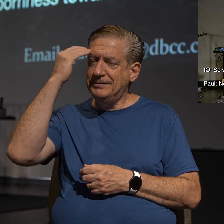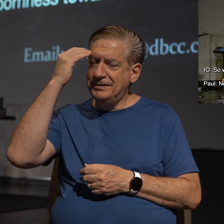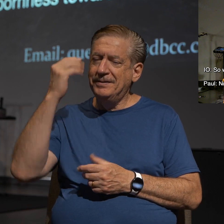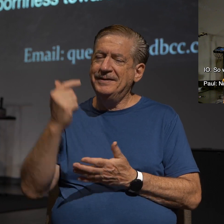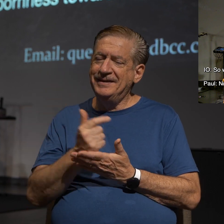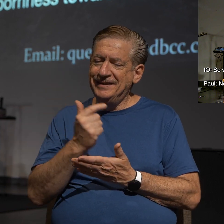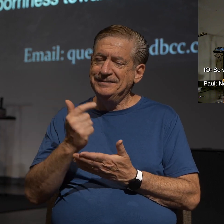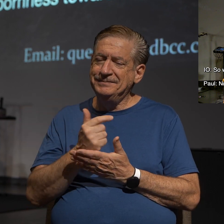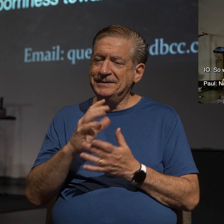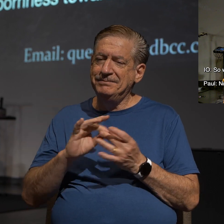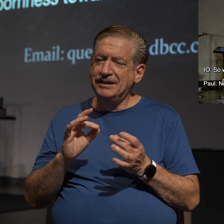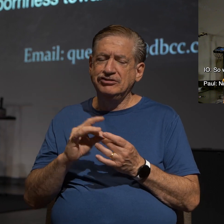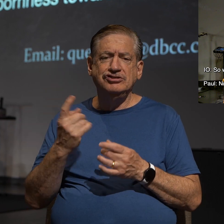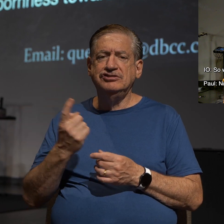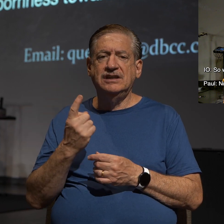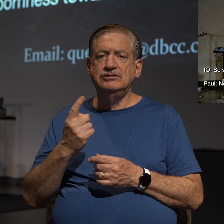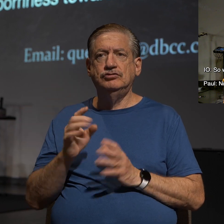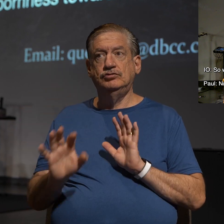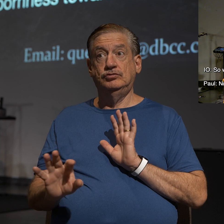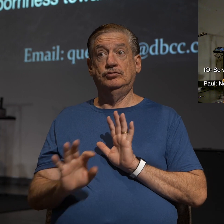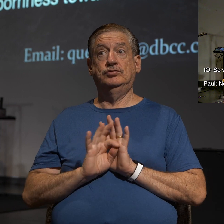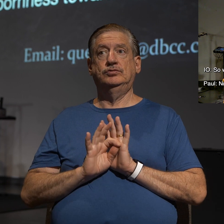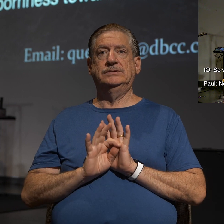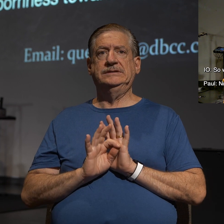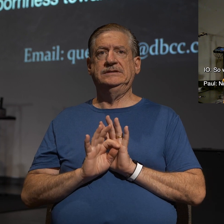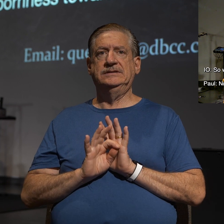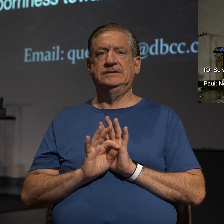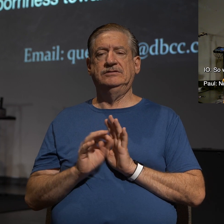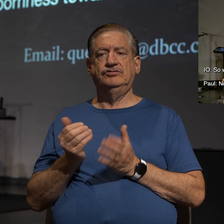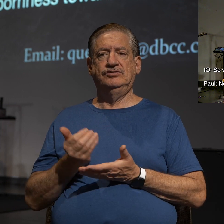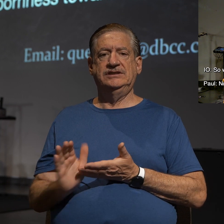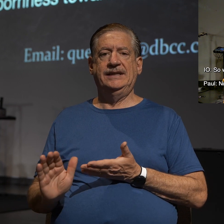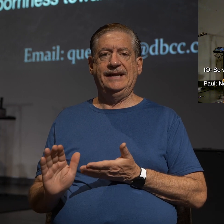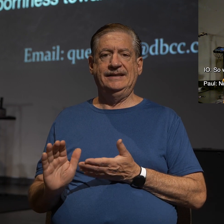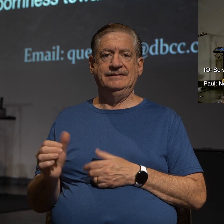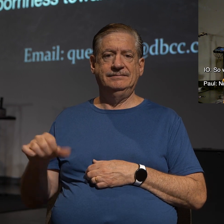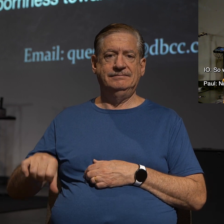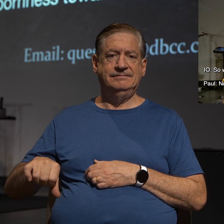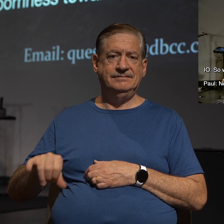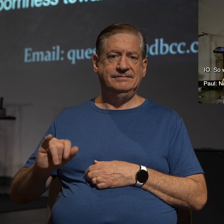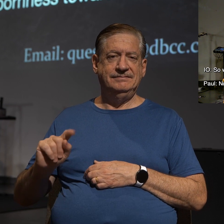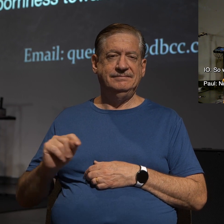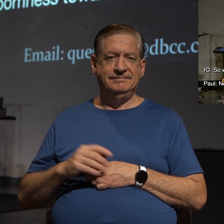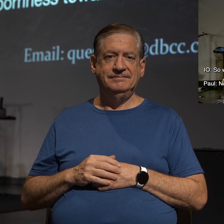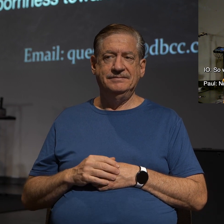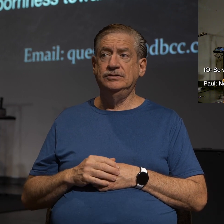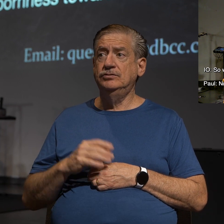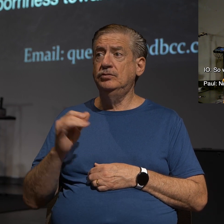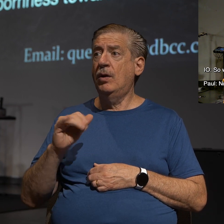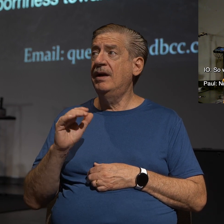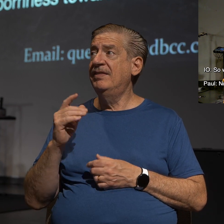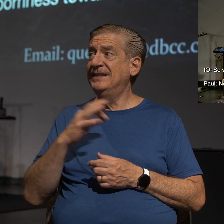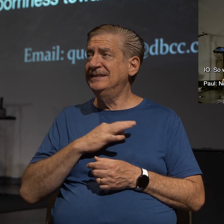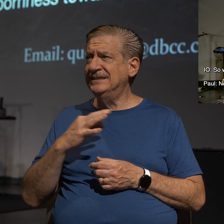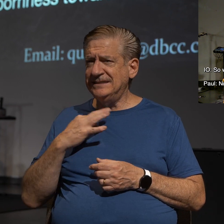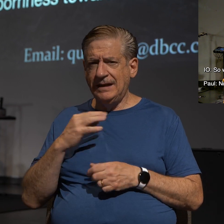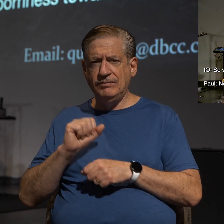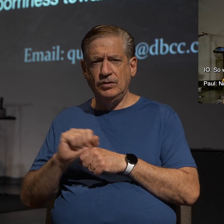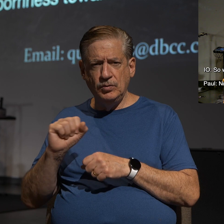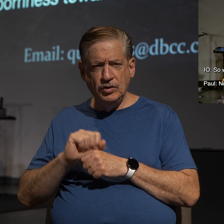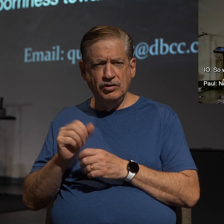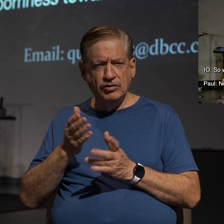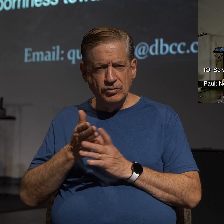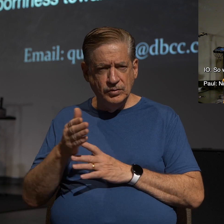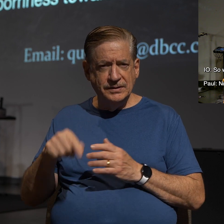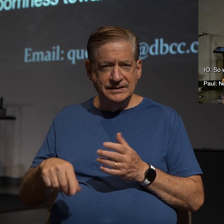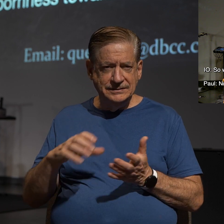message. They're just choosing to reject it. And so, as our staff was working through this passage,